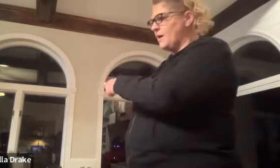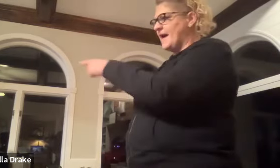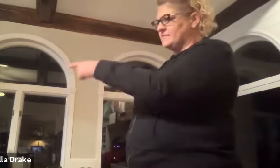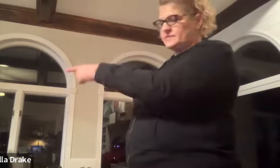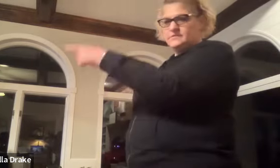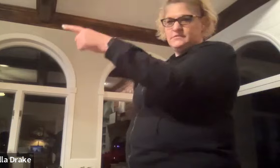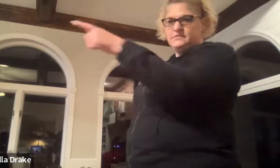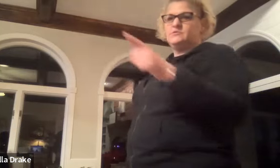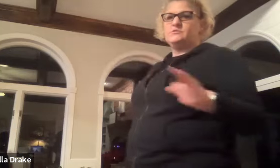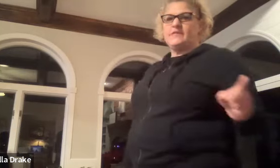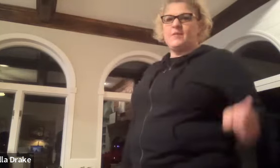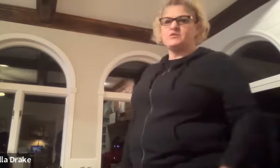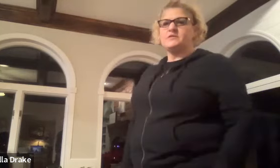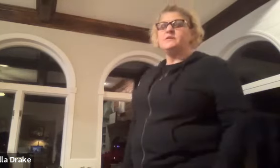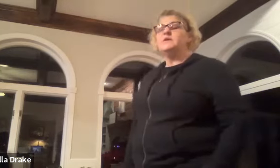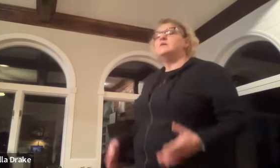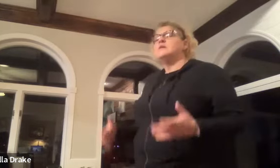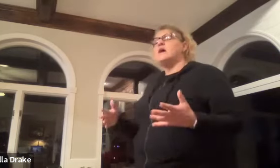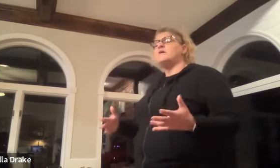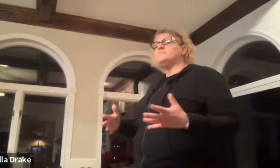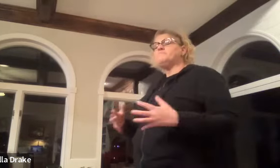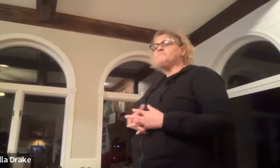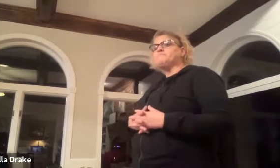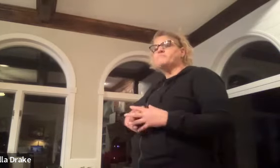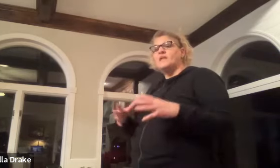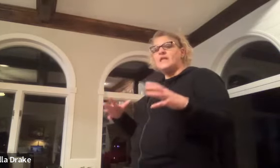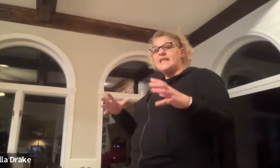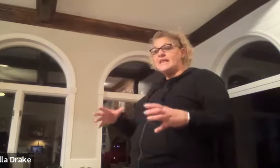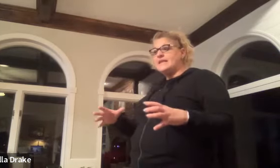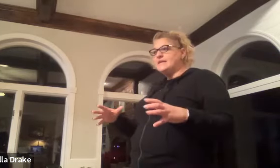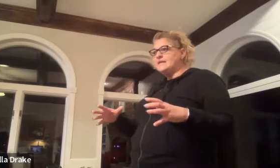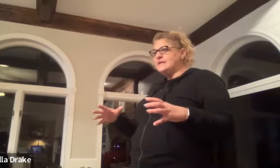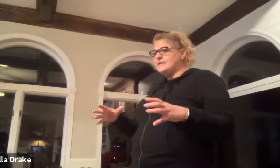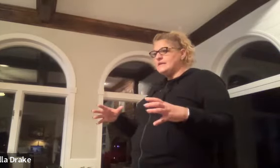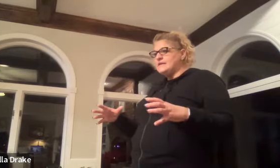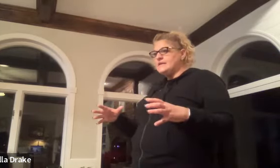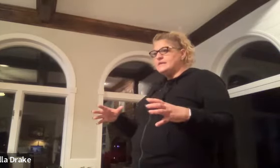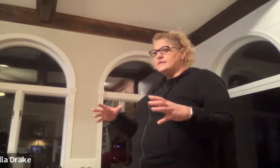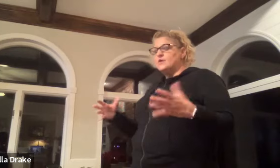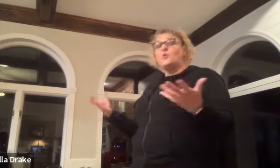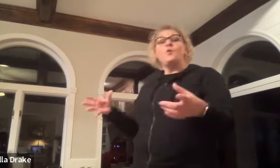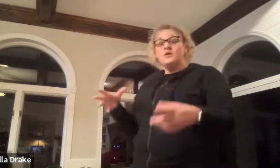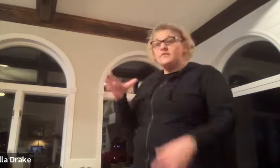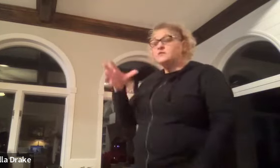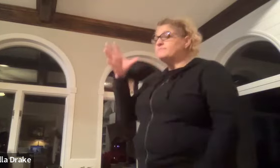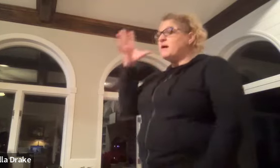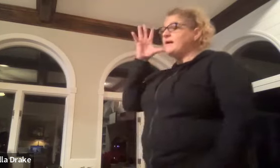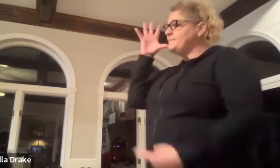about to that person um in or there's mom